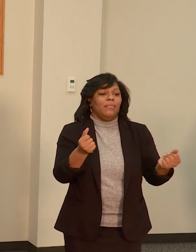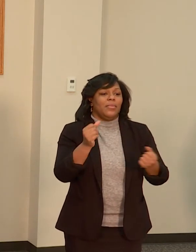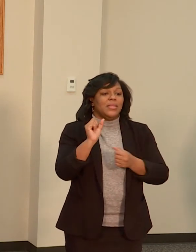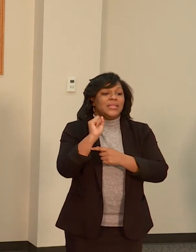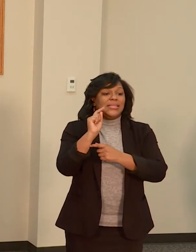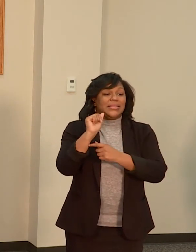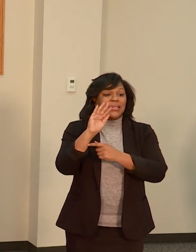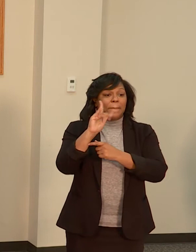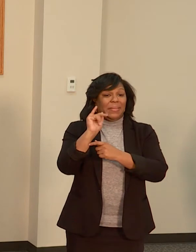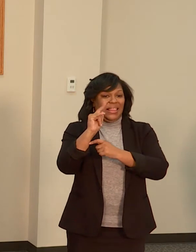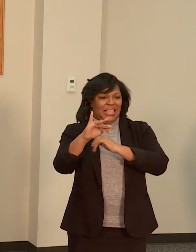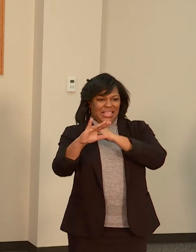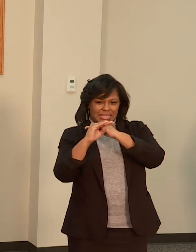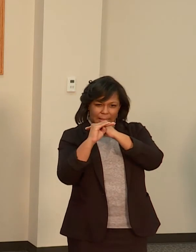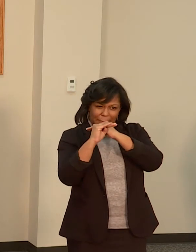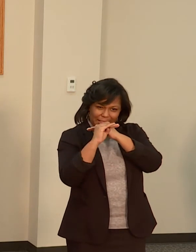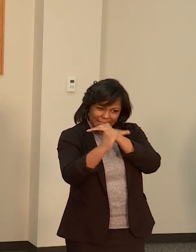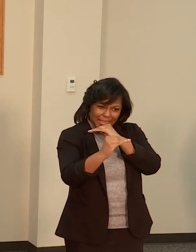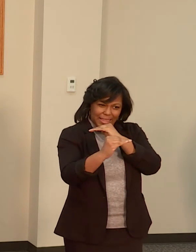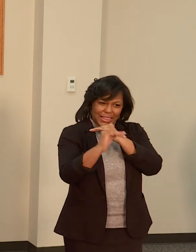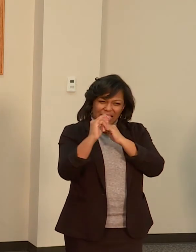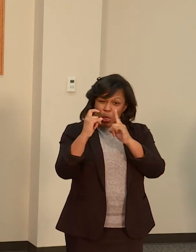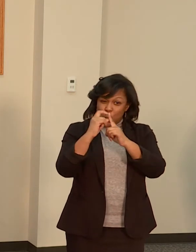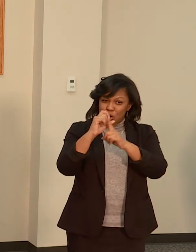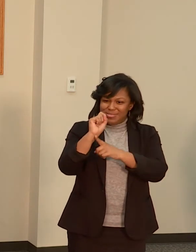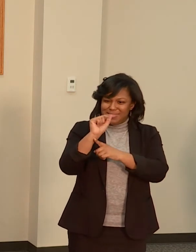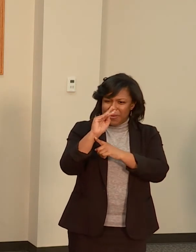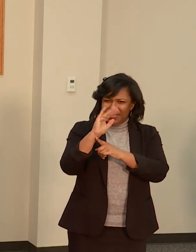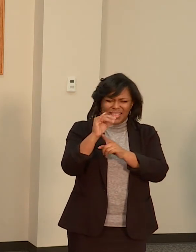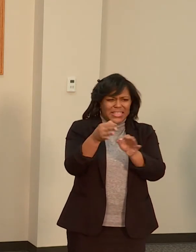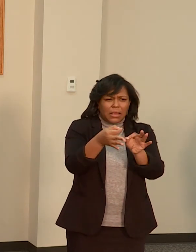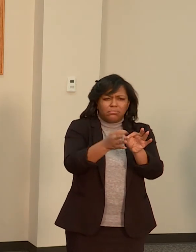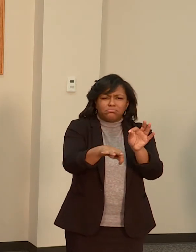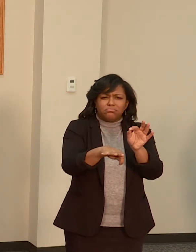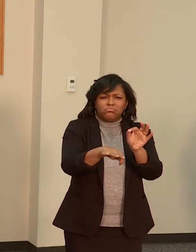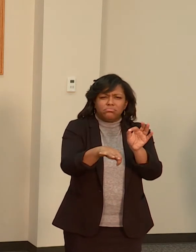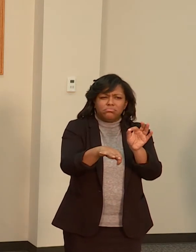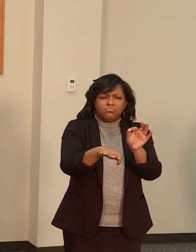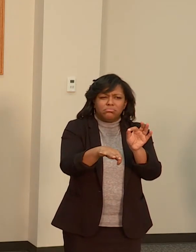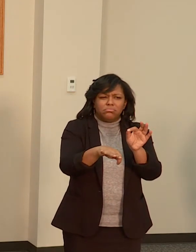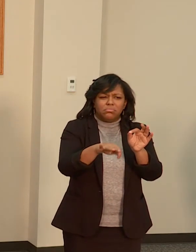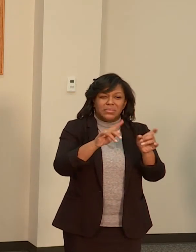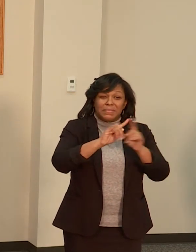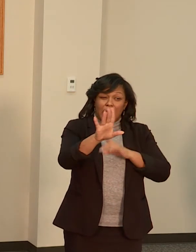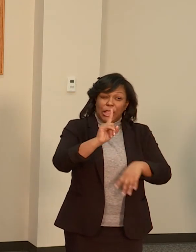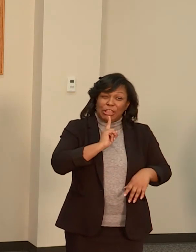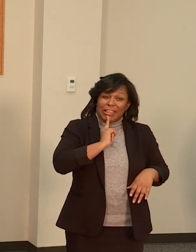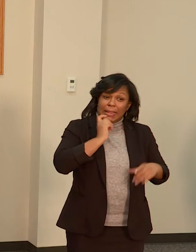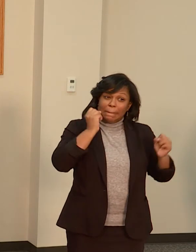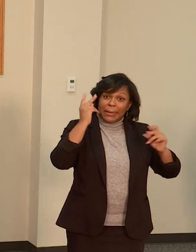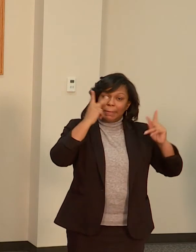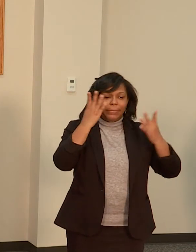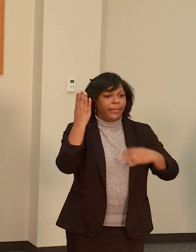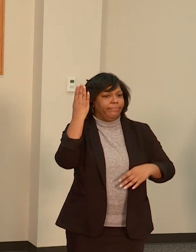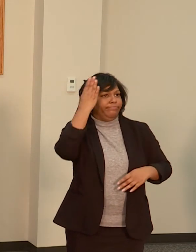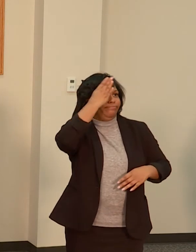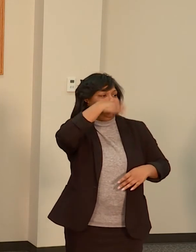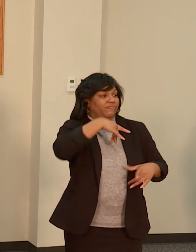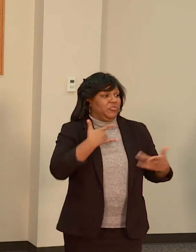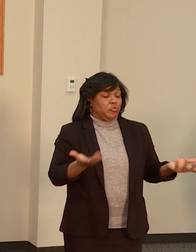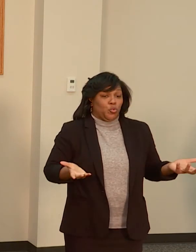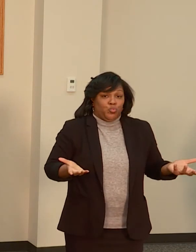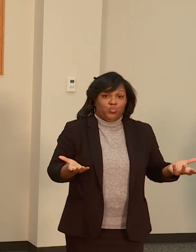a simple concept, but so lost on so many in our community. Stability is a much-needed foundation